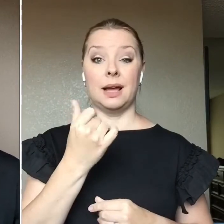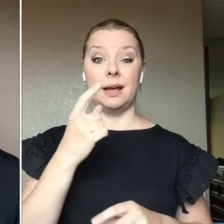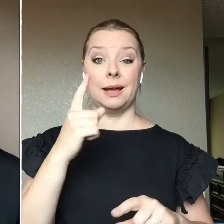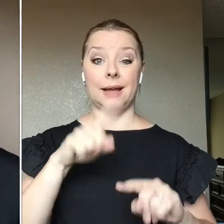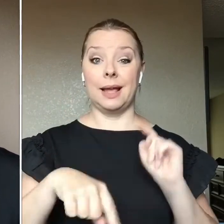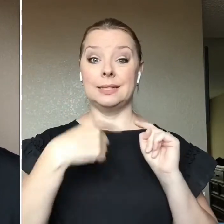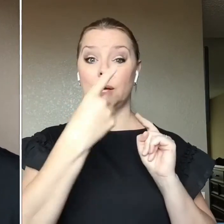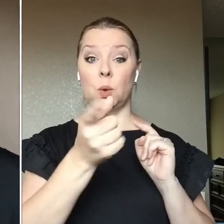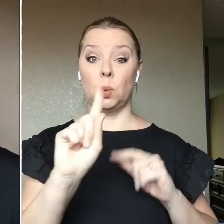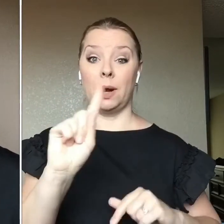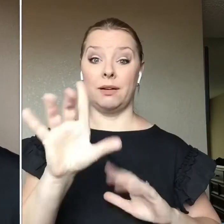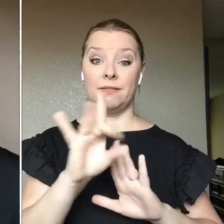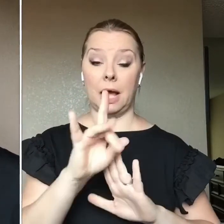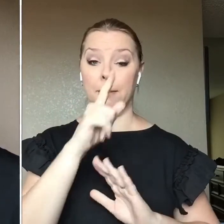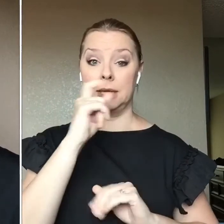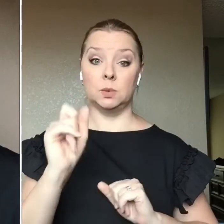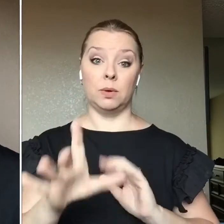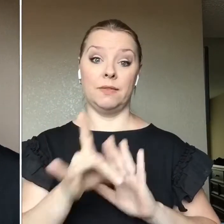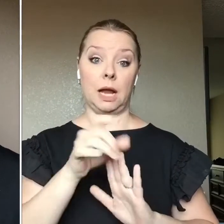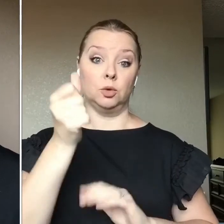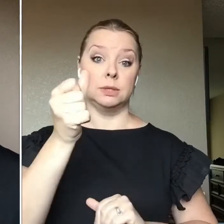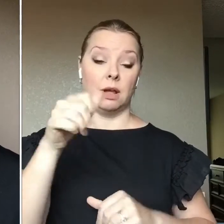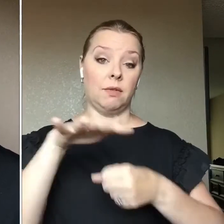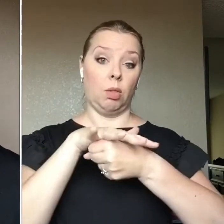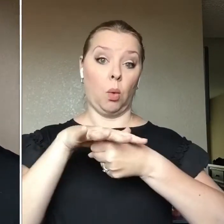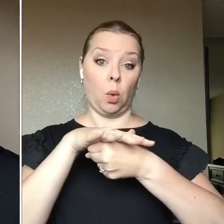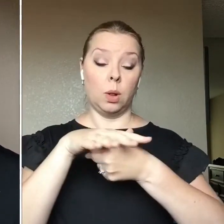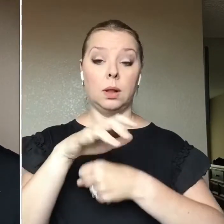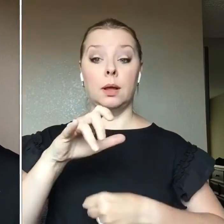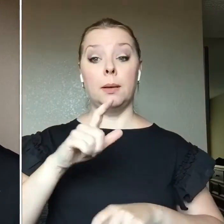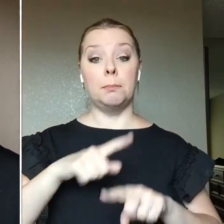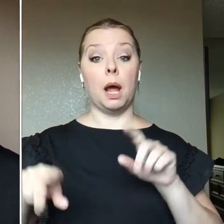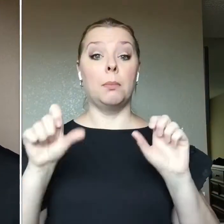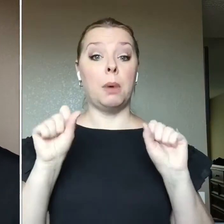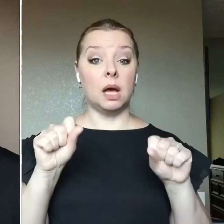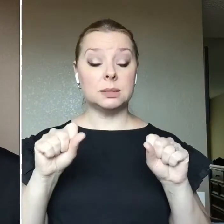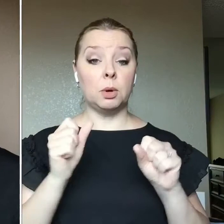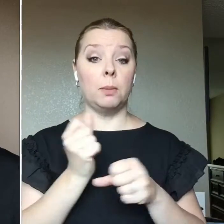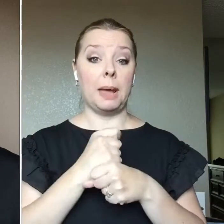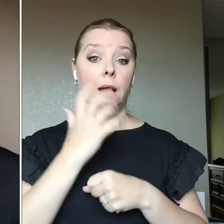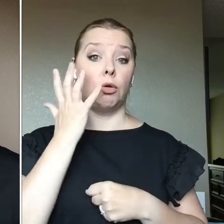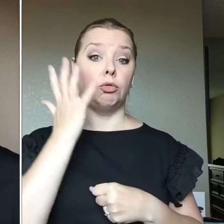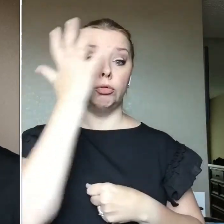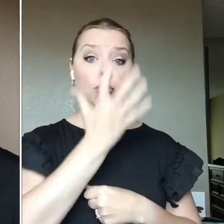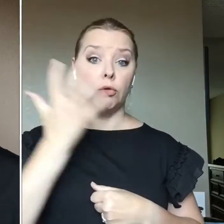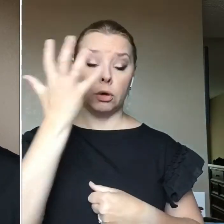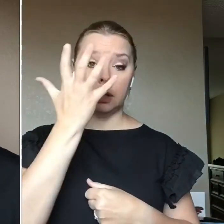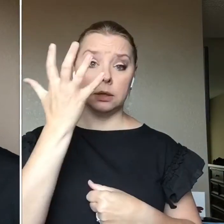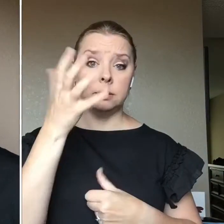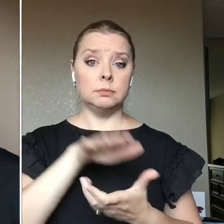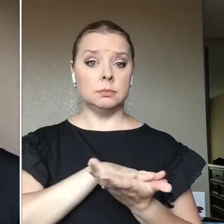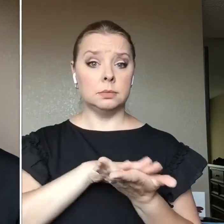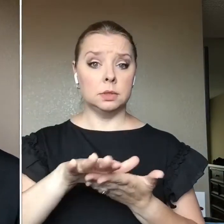them In a local store near you But It is possible To create a look Using only drugstore makeup